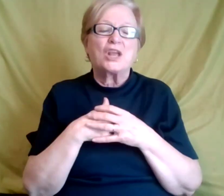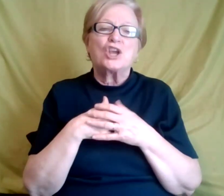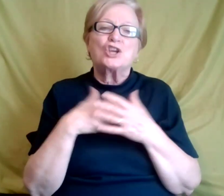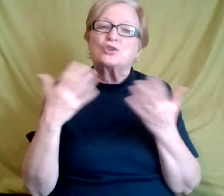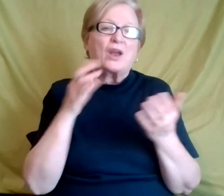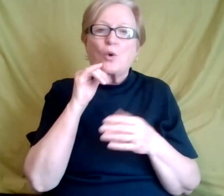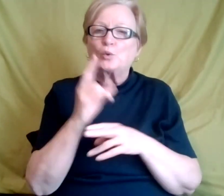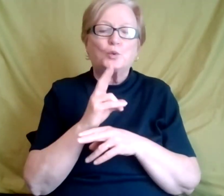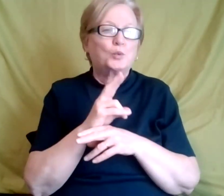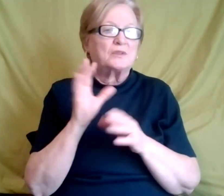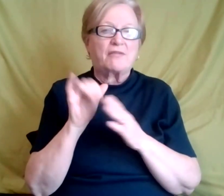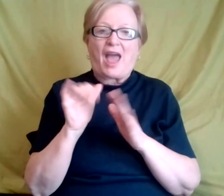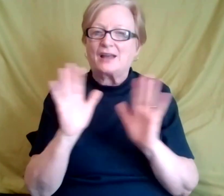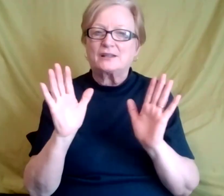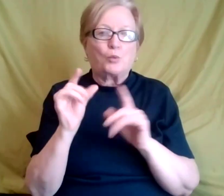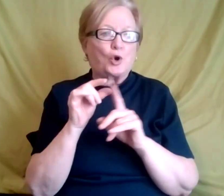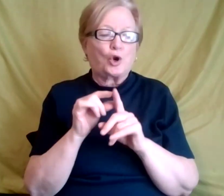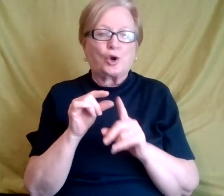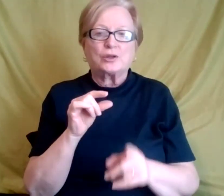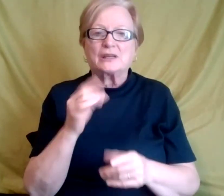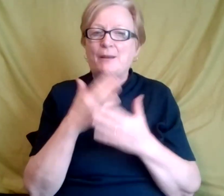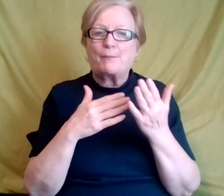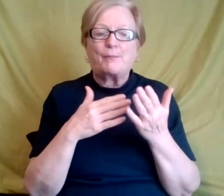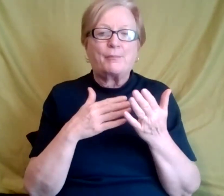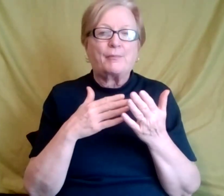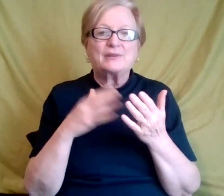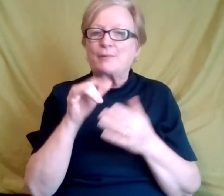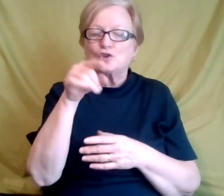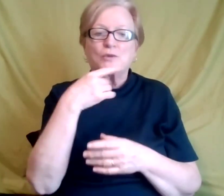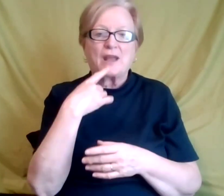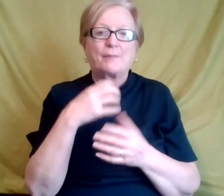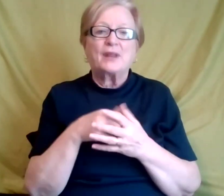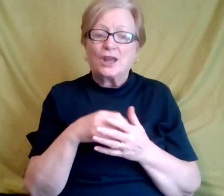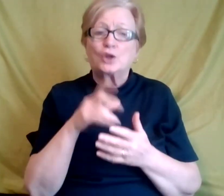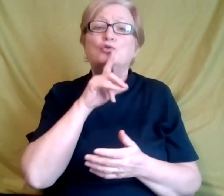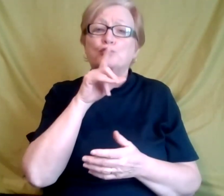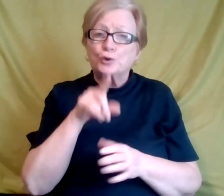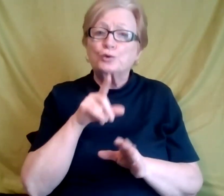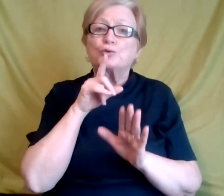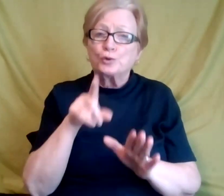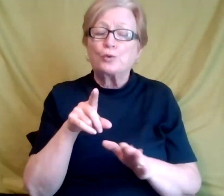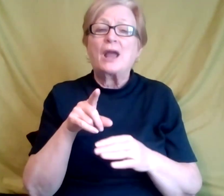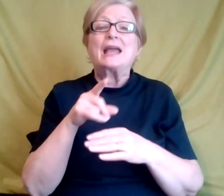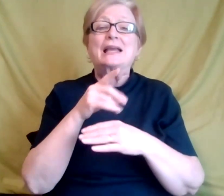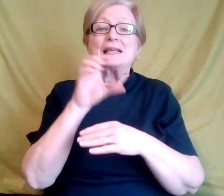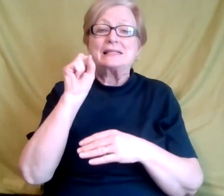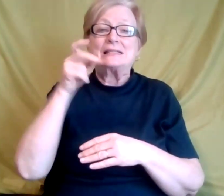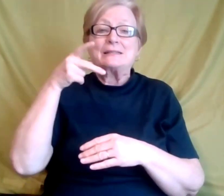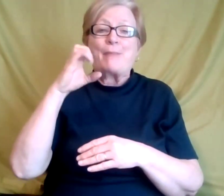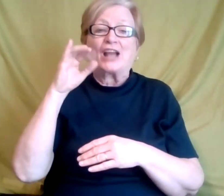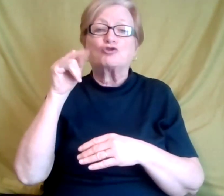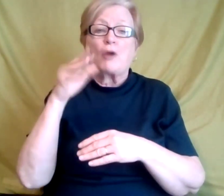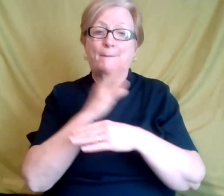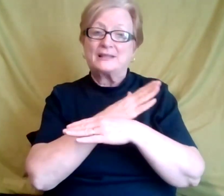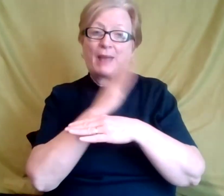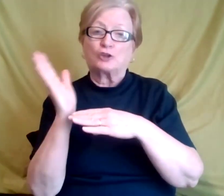So I don't use those terminologies just like you do. It is truly a spectrum disorder. It is. But